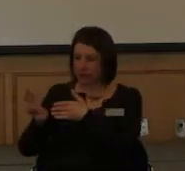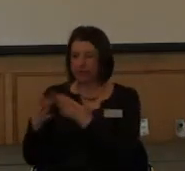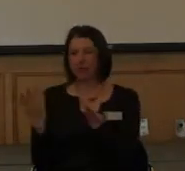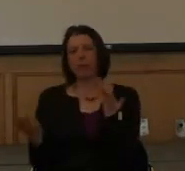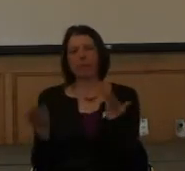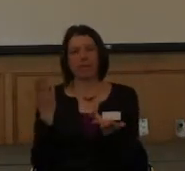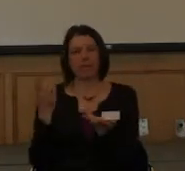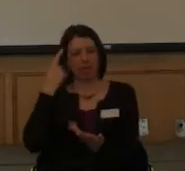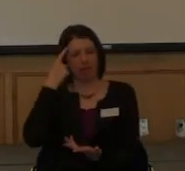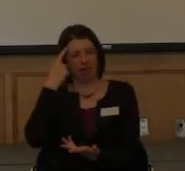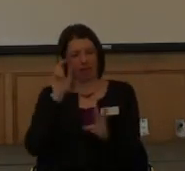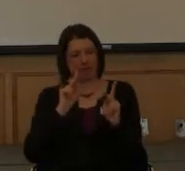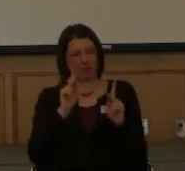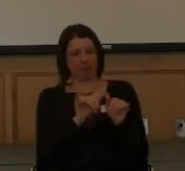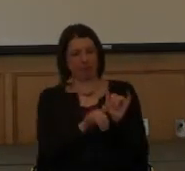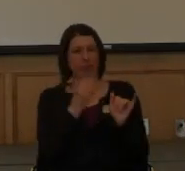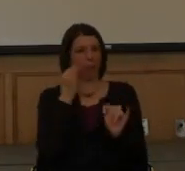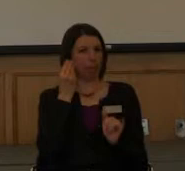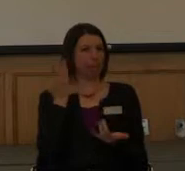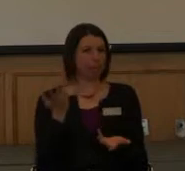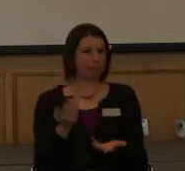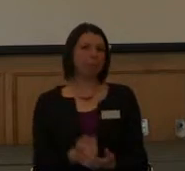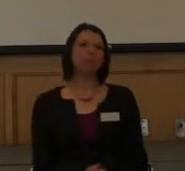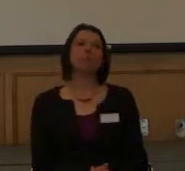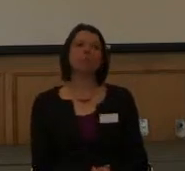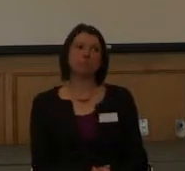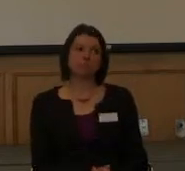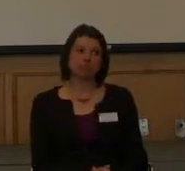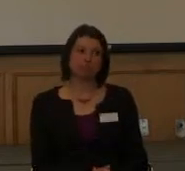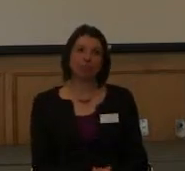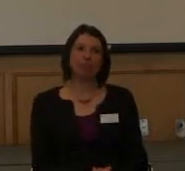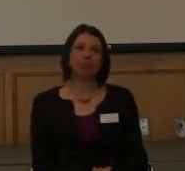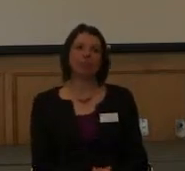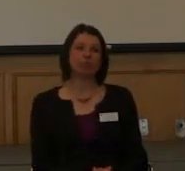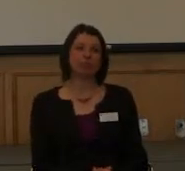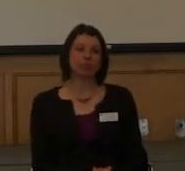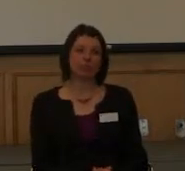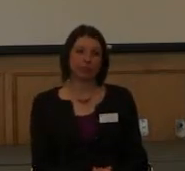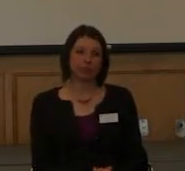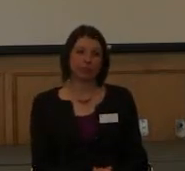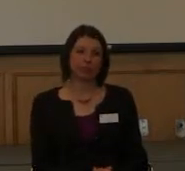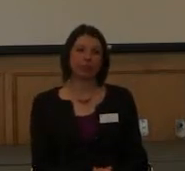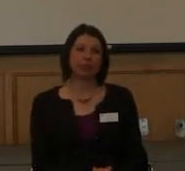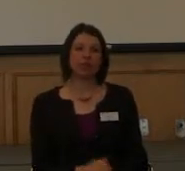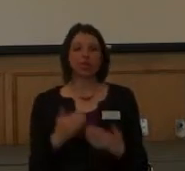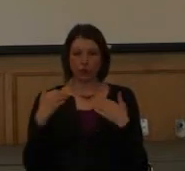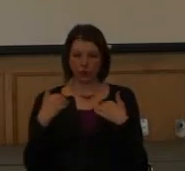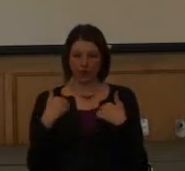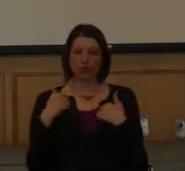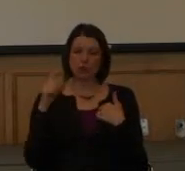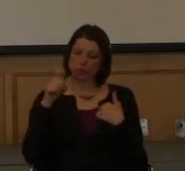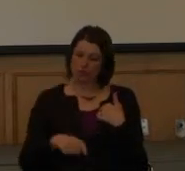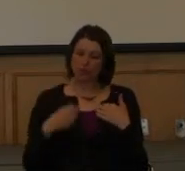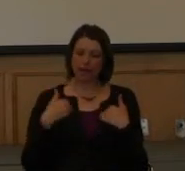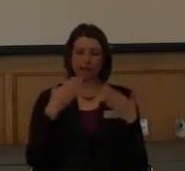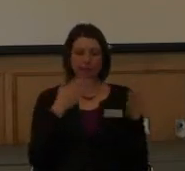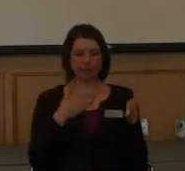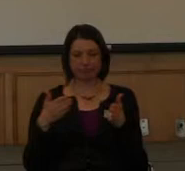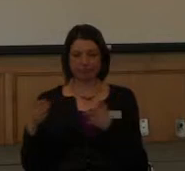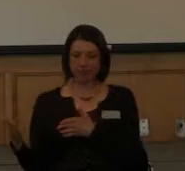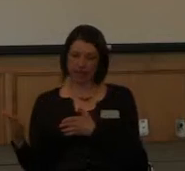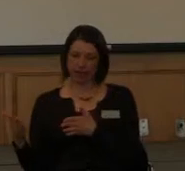So, you know, you kind of have to, with the program, you know, have a point. You know, how,